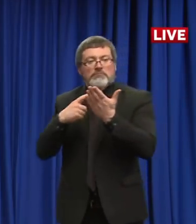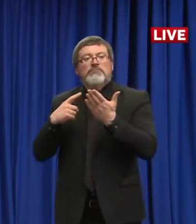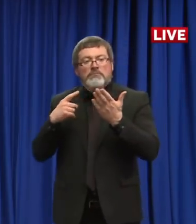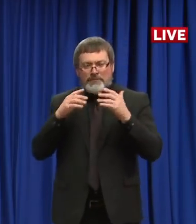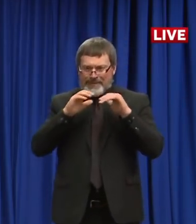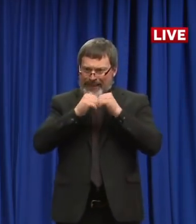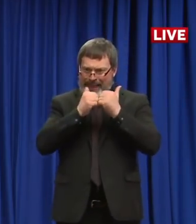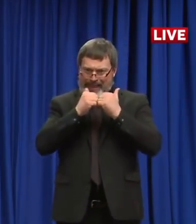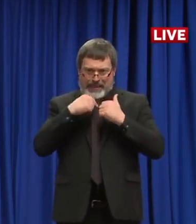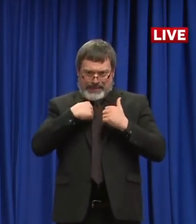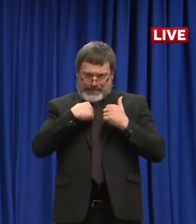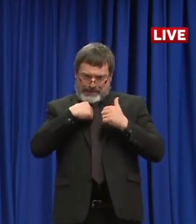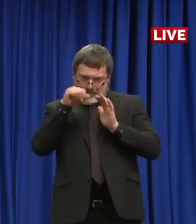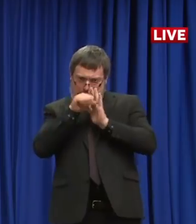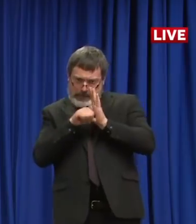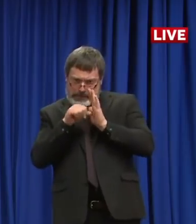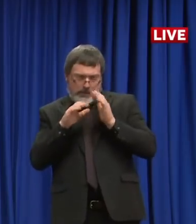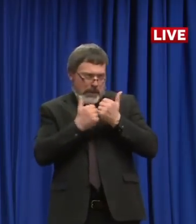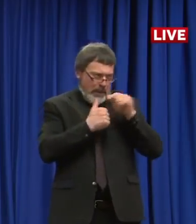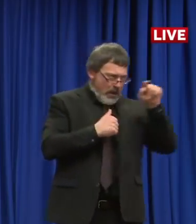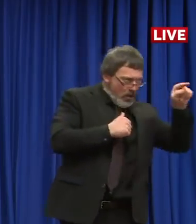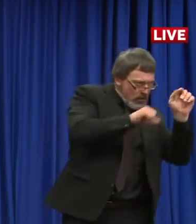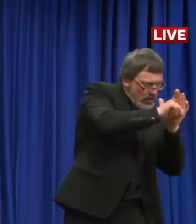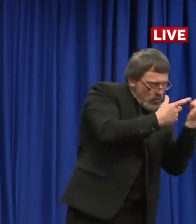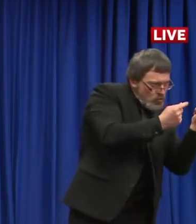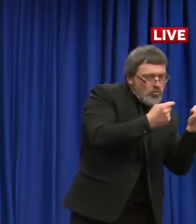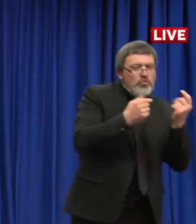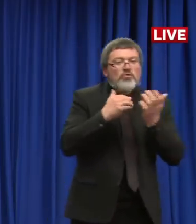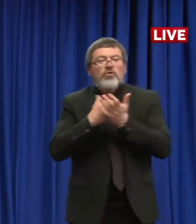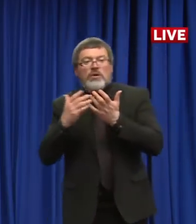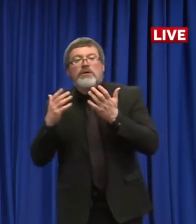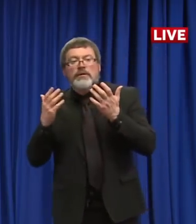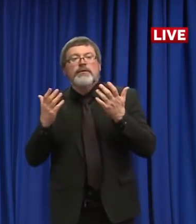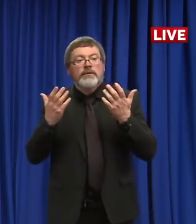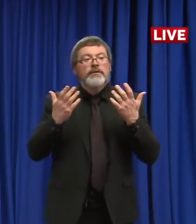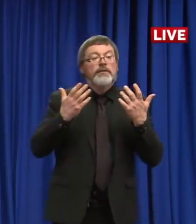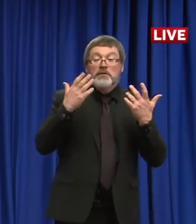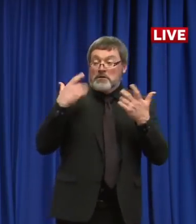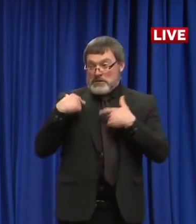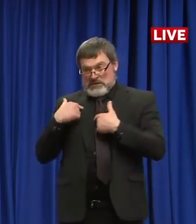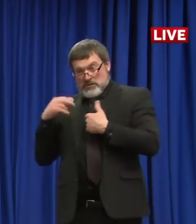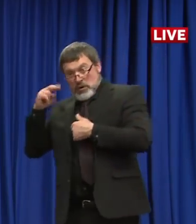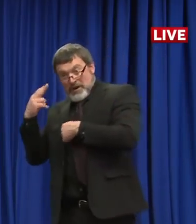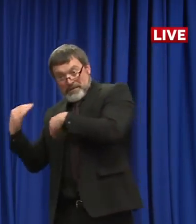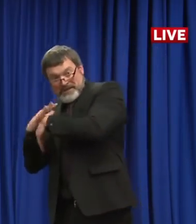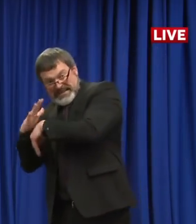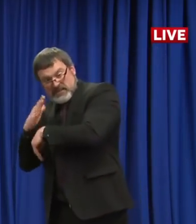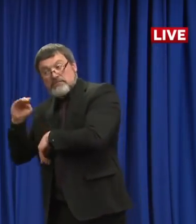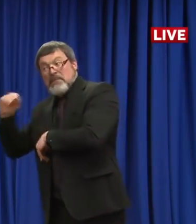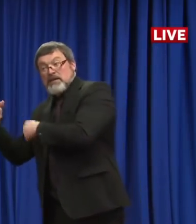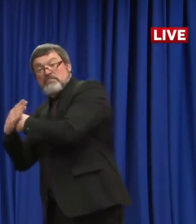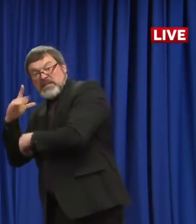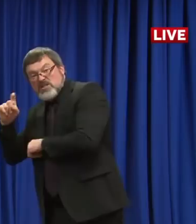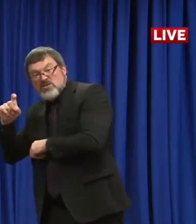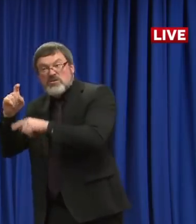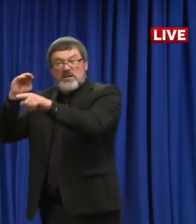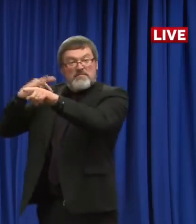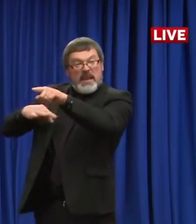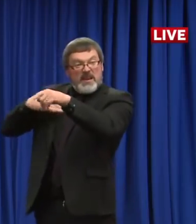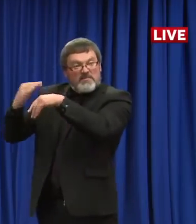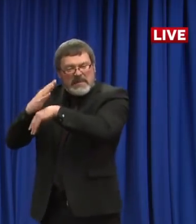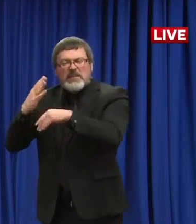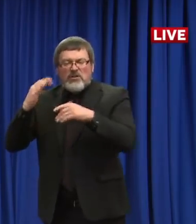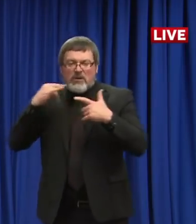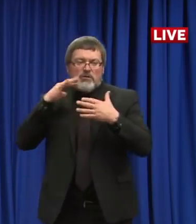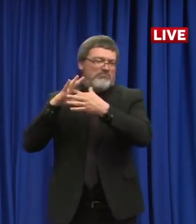whether it be what happens on our beaches or our parks or whatever it might be. We all want to have an understanding of where we are and all the governors have been working very, very